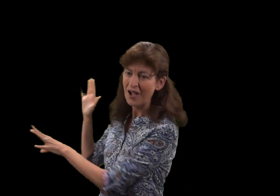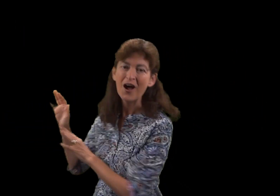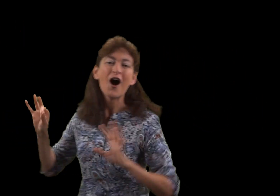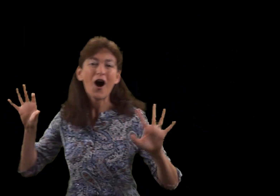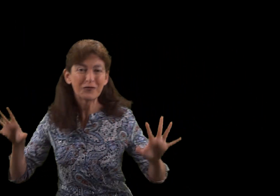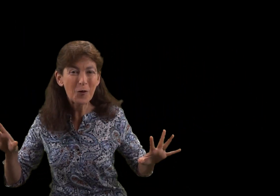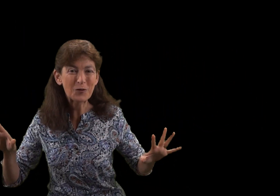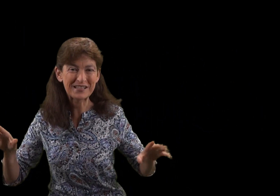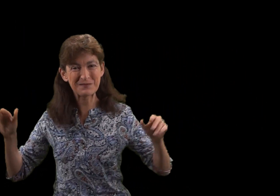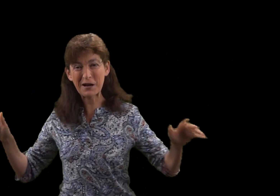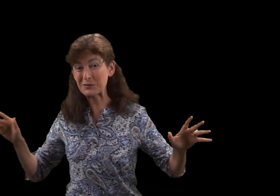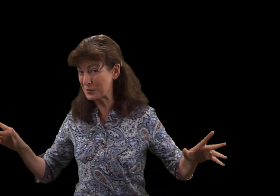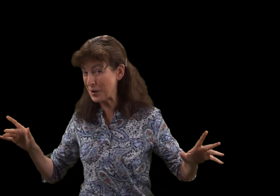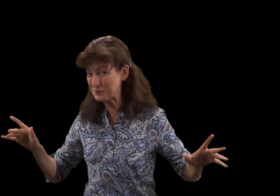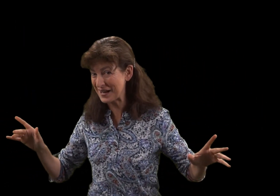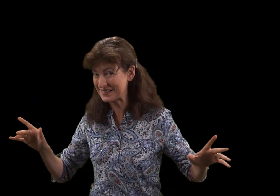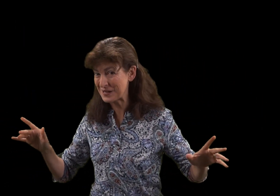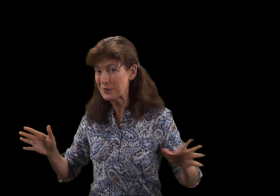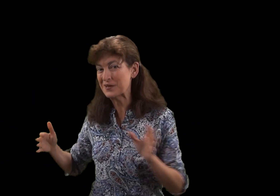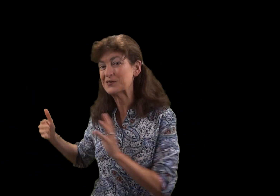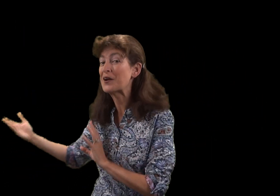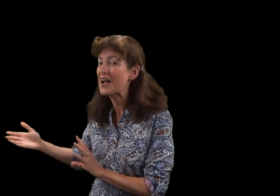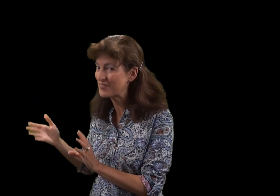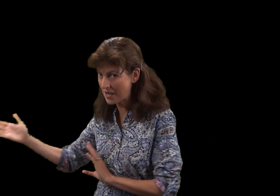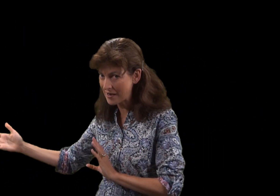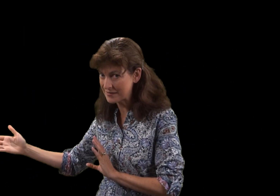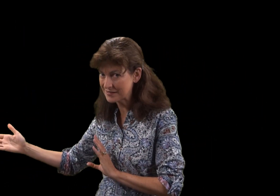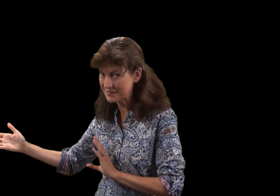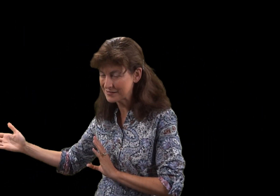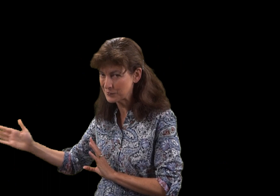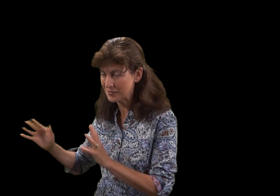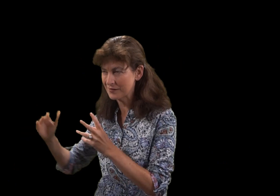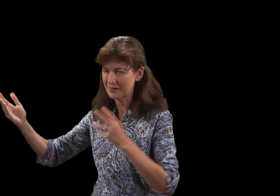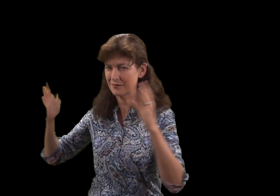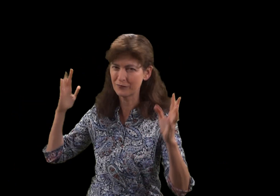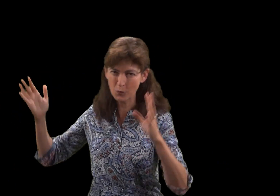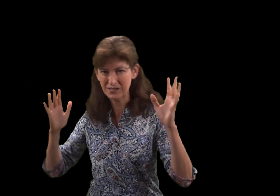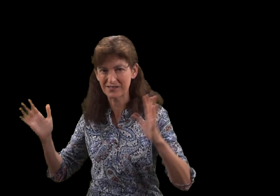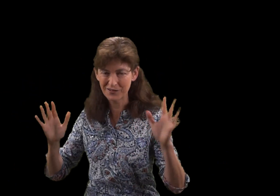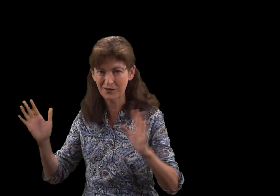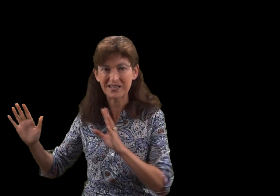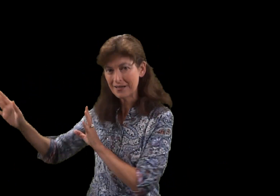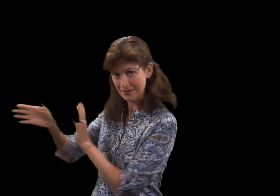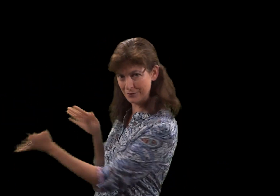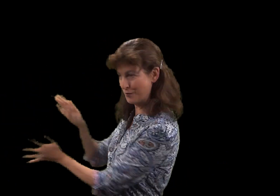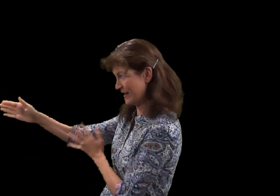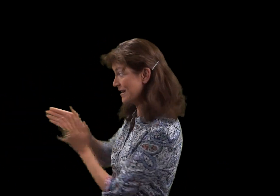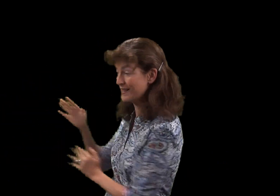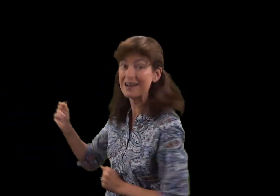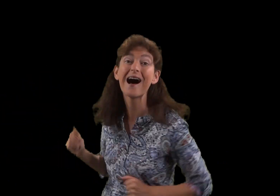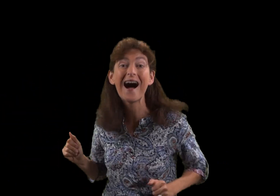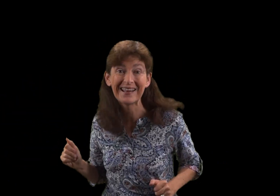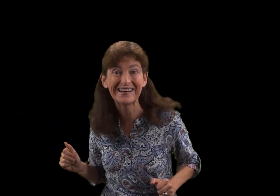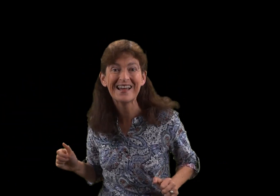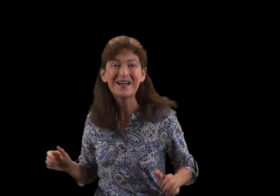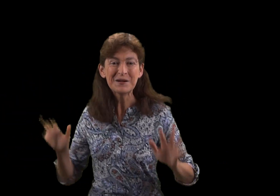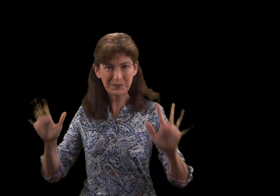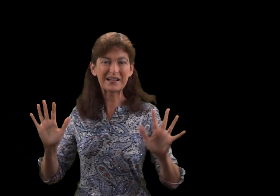Of course it's much more complex when you don't have the guidance system so that the forces are not you know in the line but